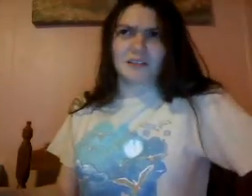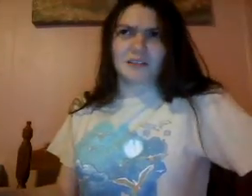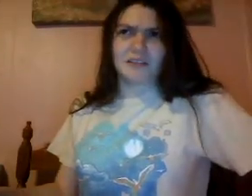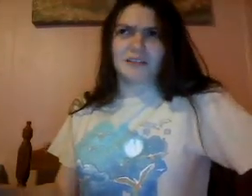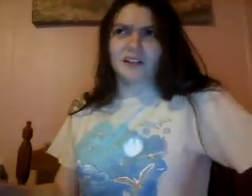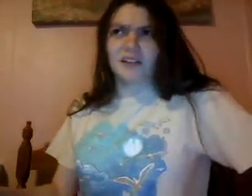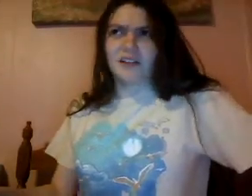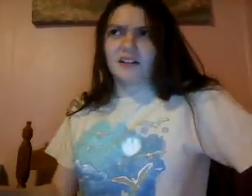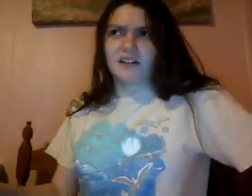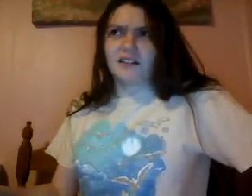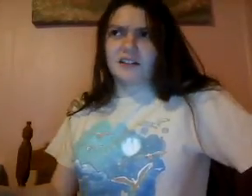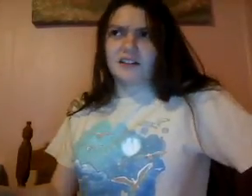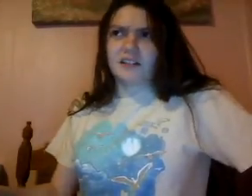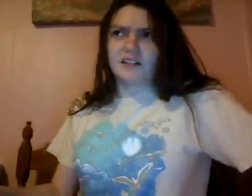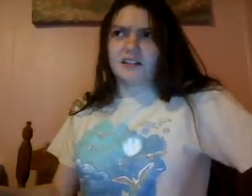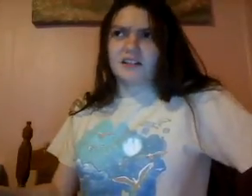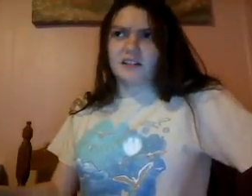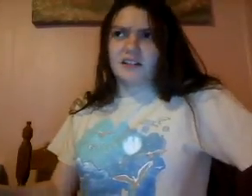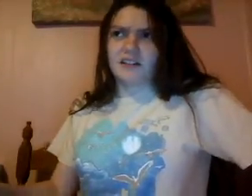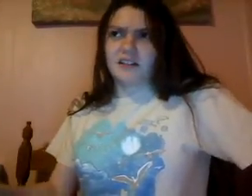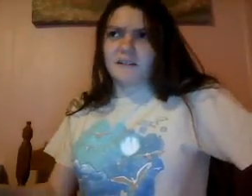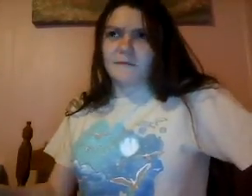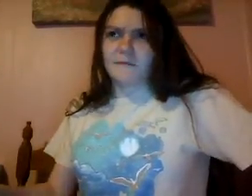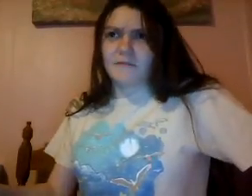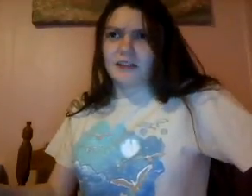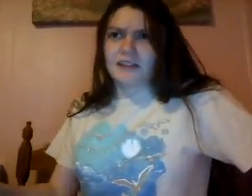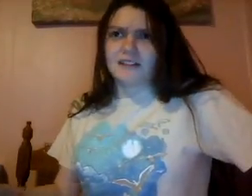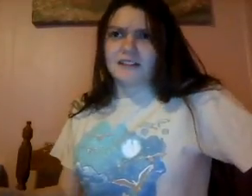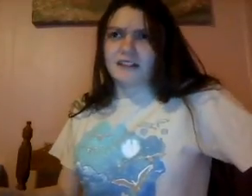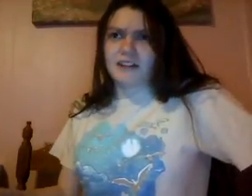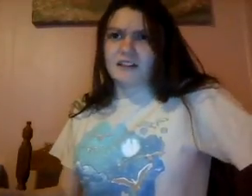but they didn't end there.